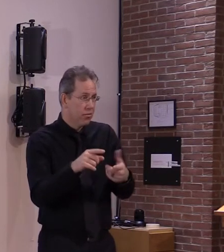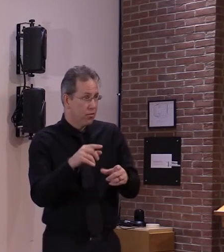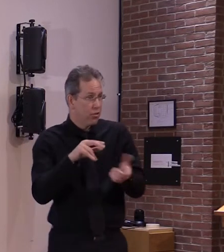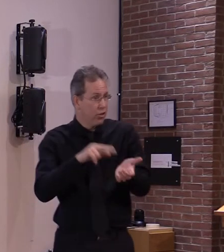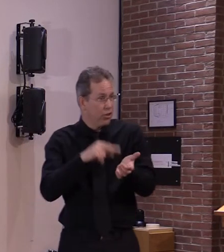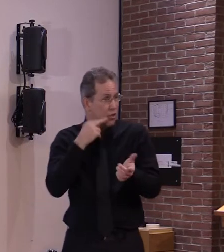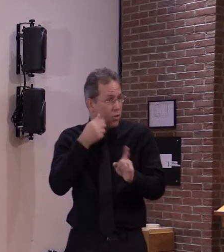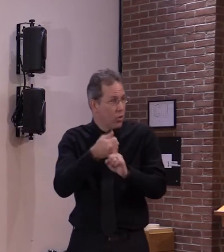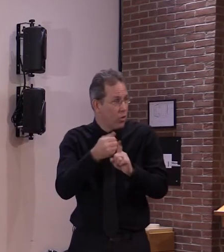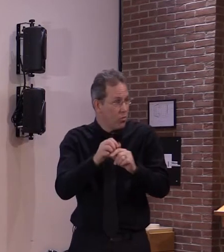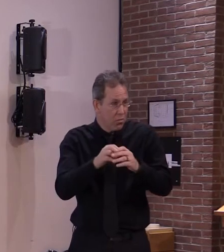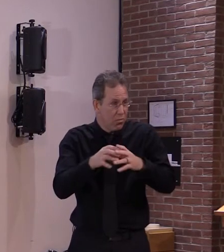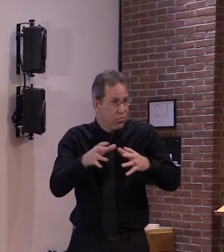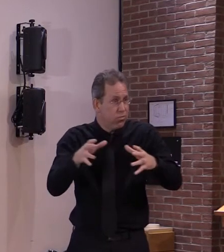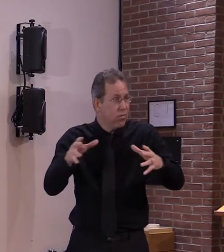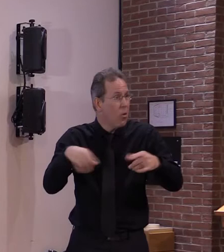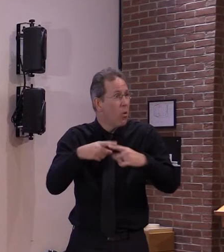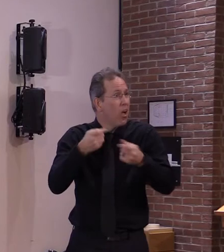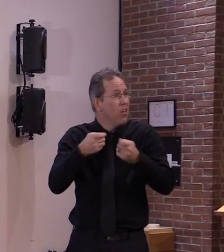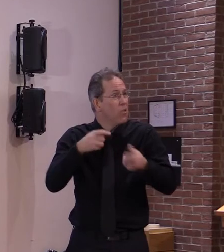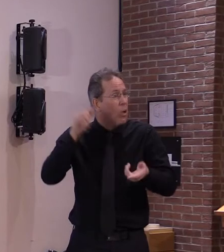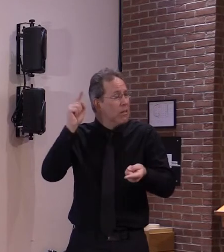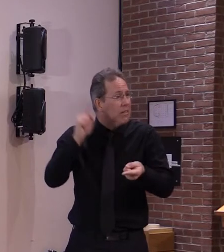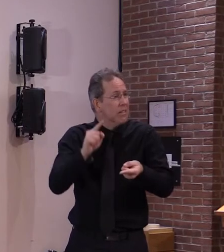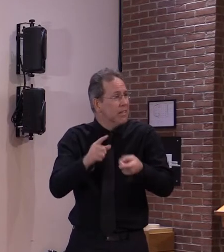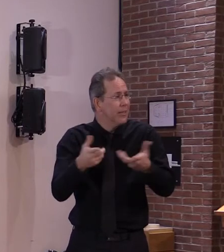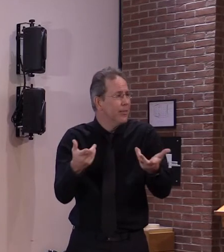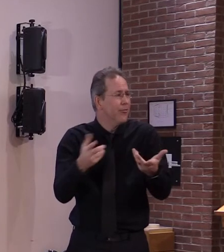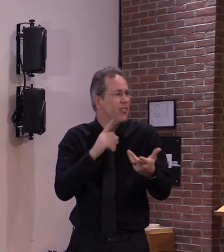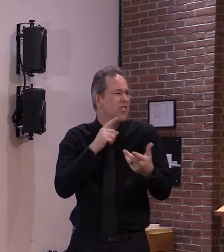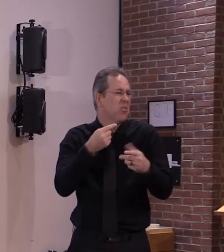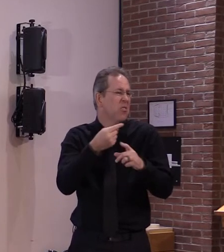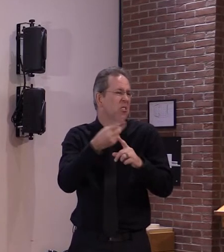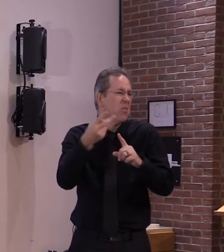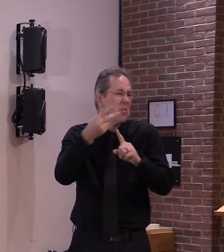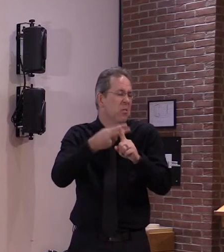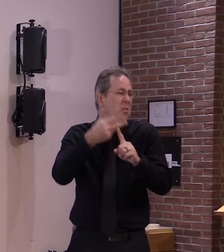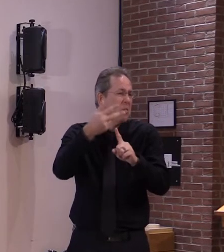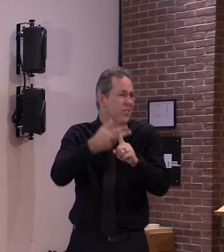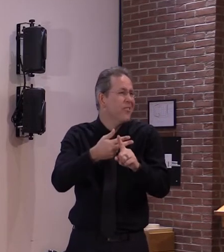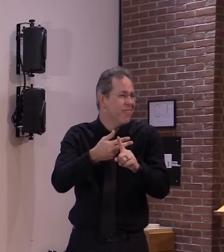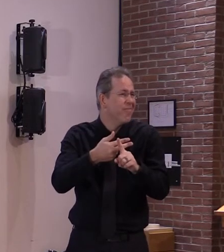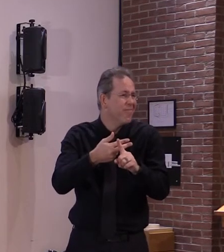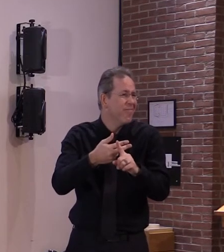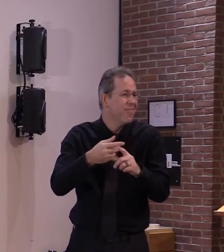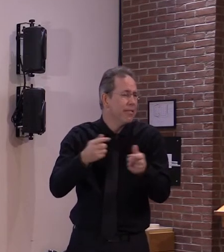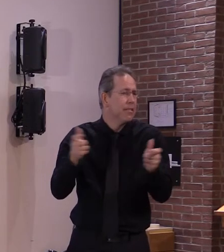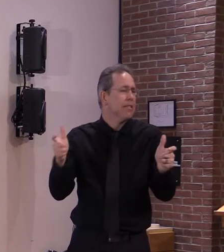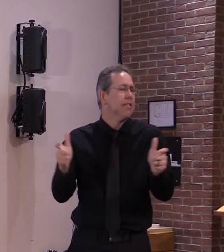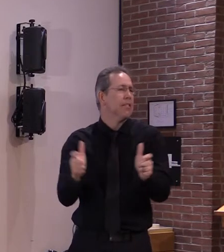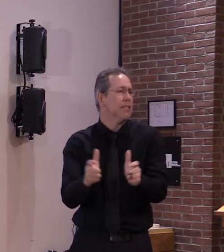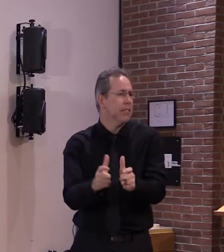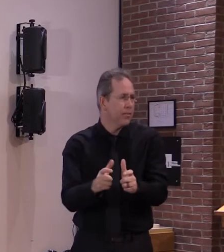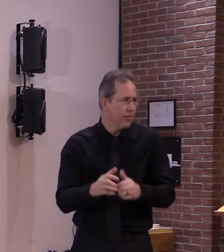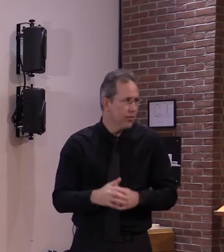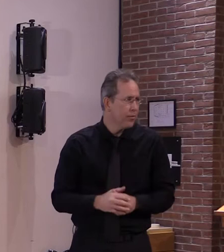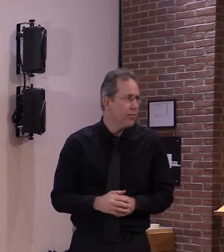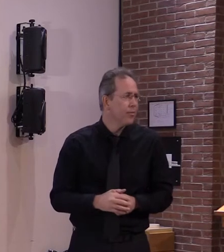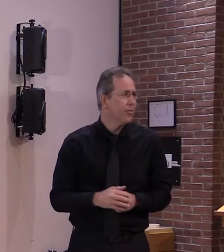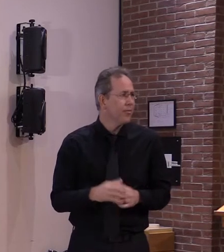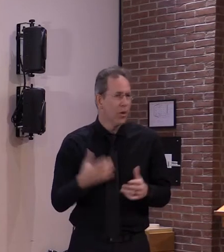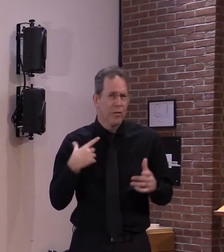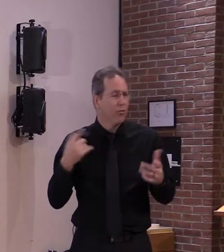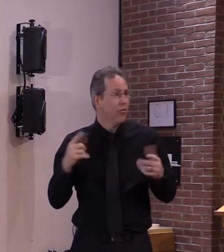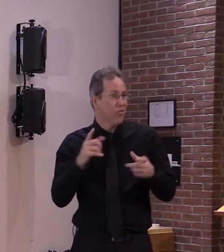even under the best of you know even under the best of attention and taking care of things one thing we have in our favor